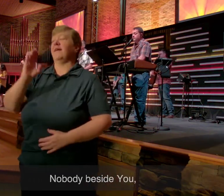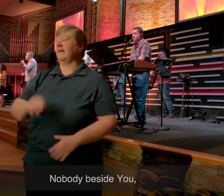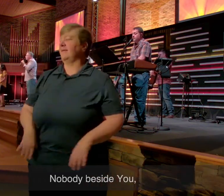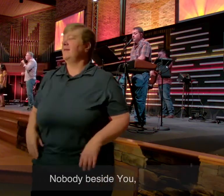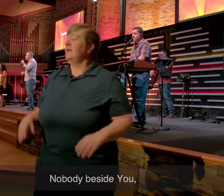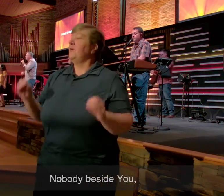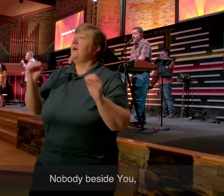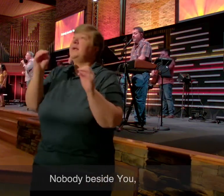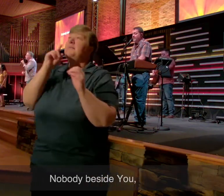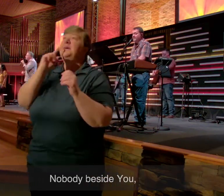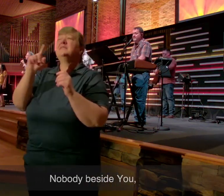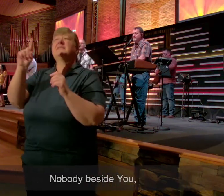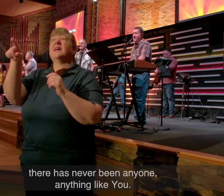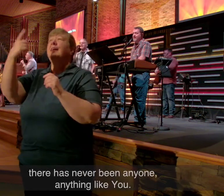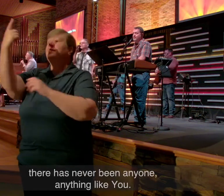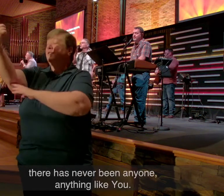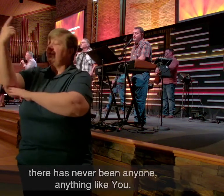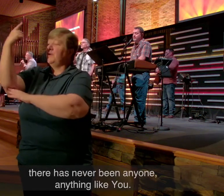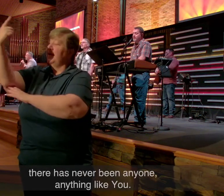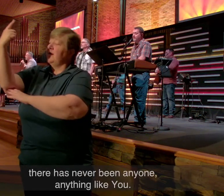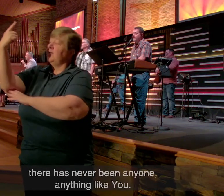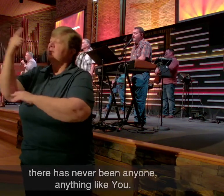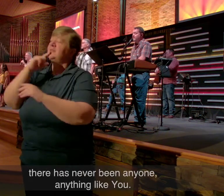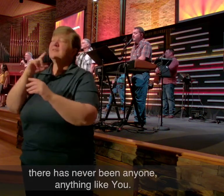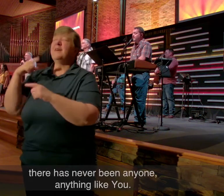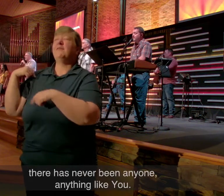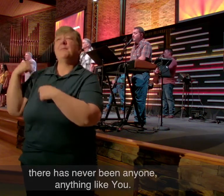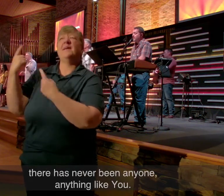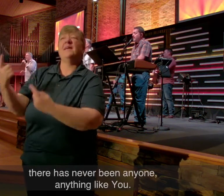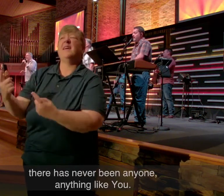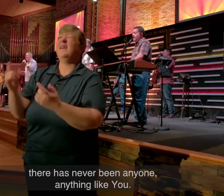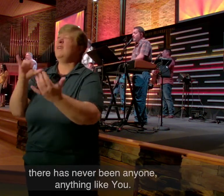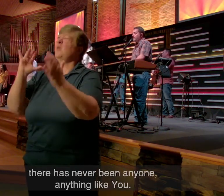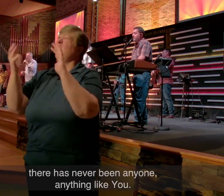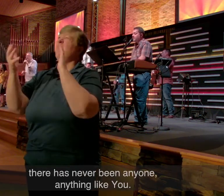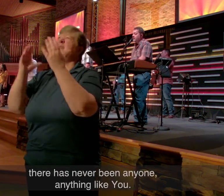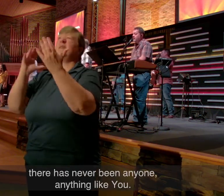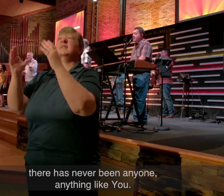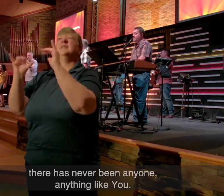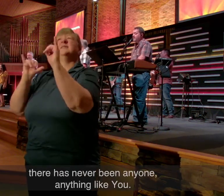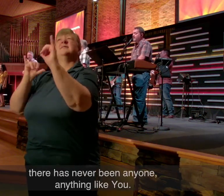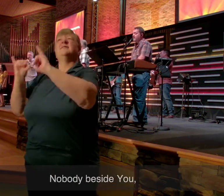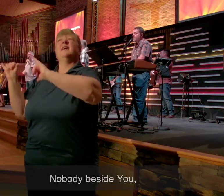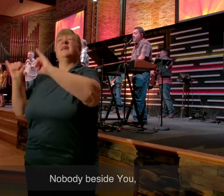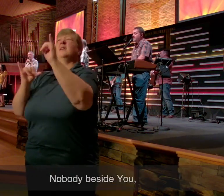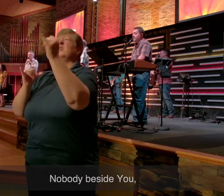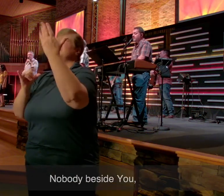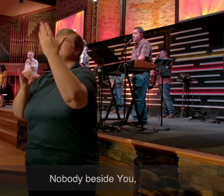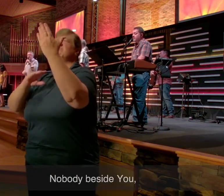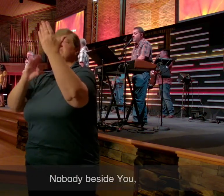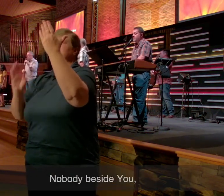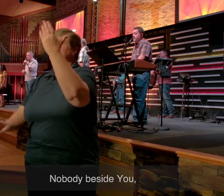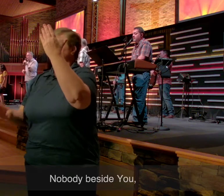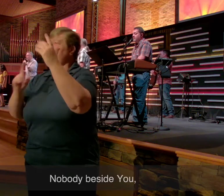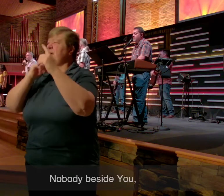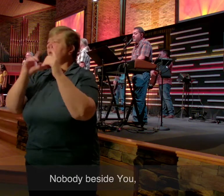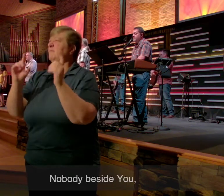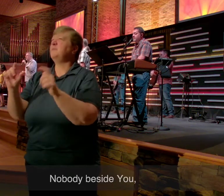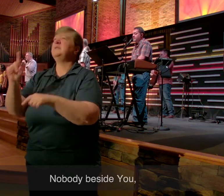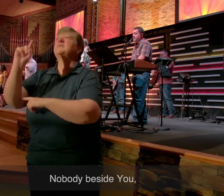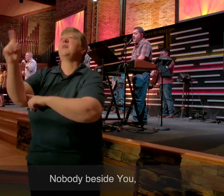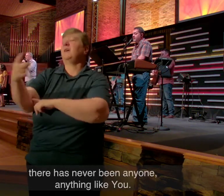Nobody beside you There has never been anyone, anything like you Nobody